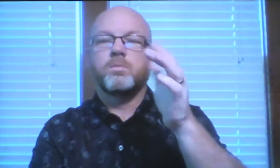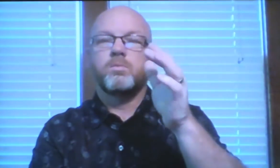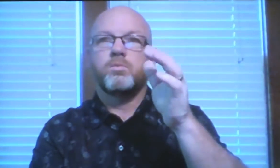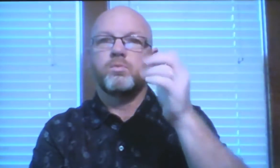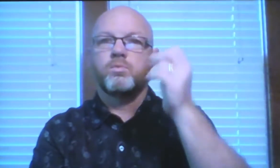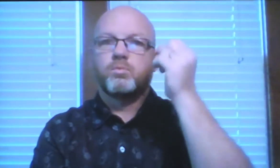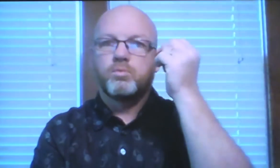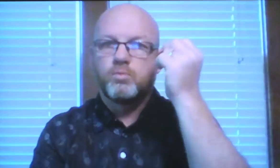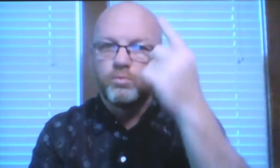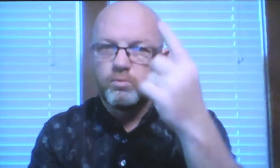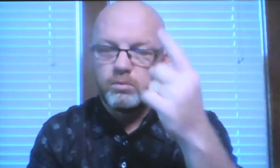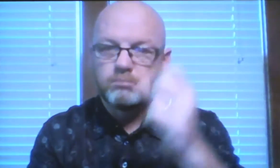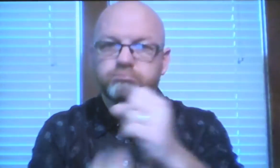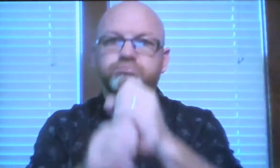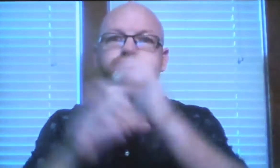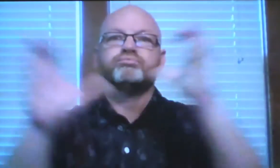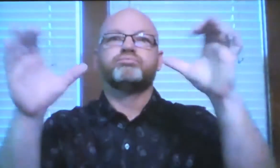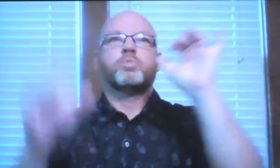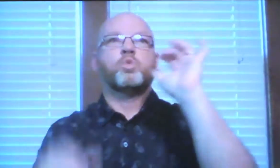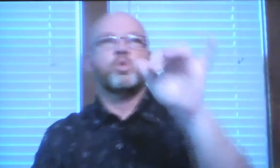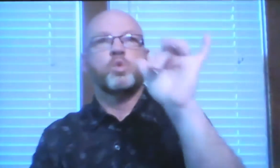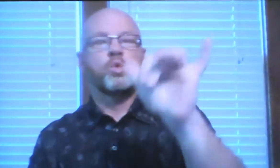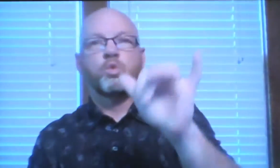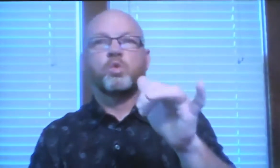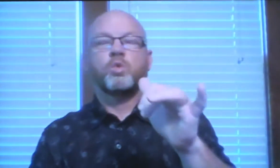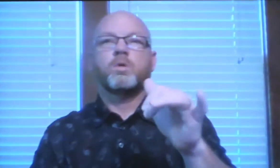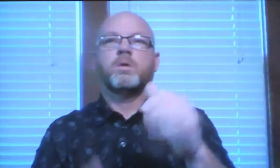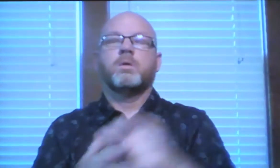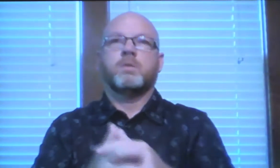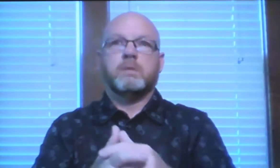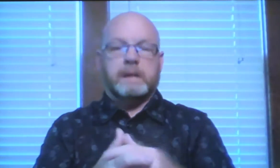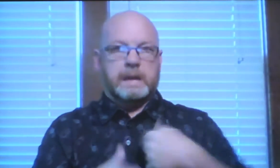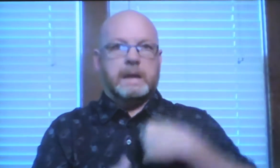we will understand more.